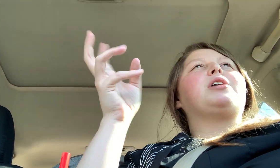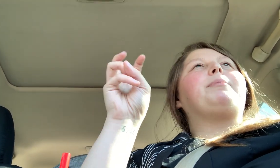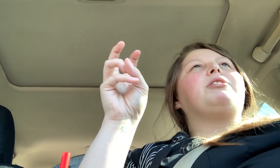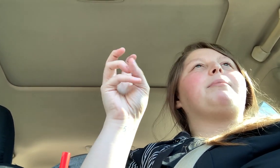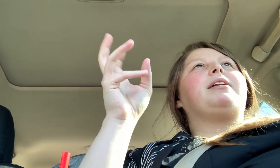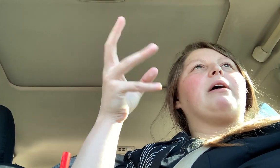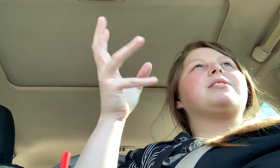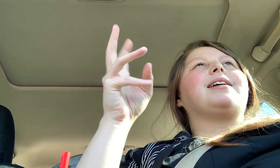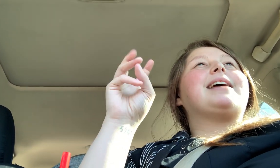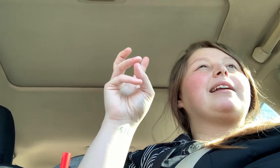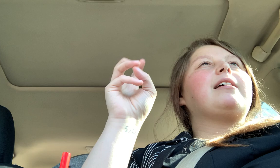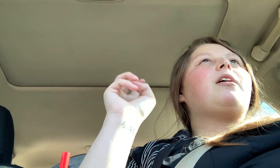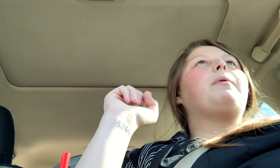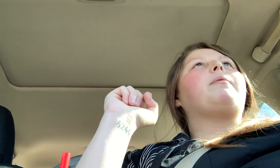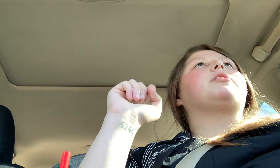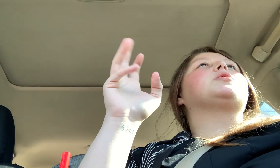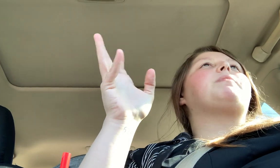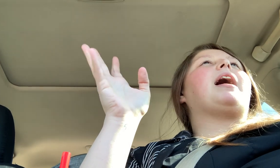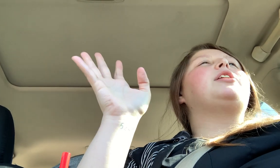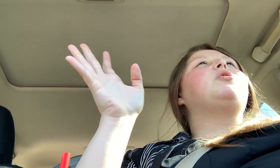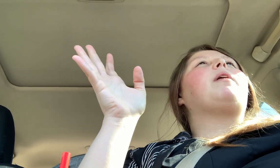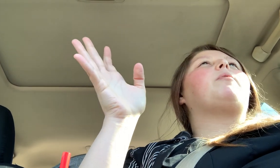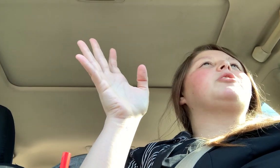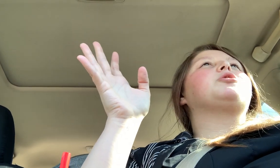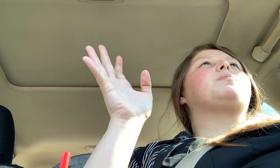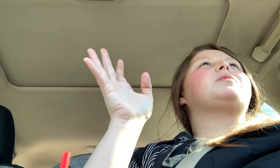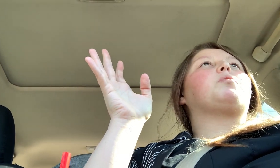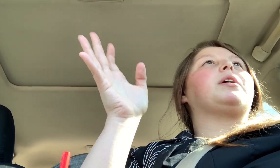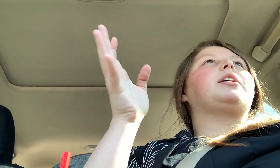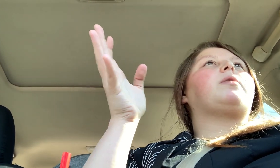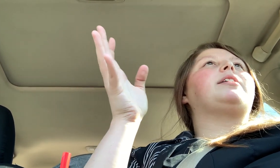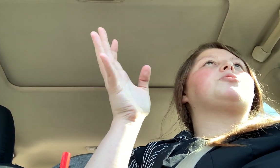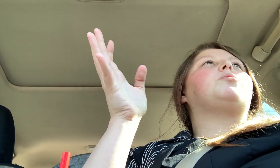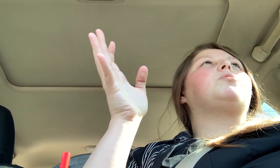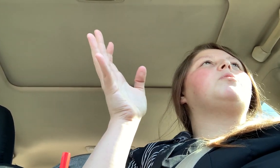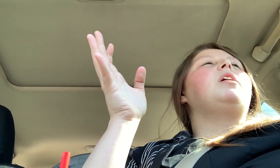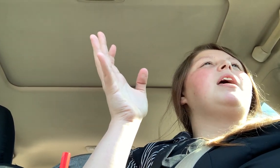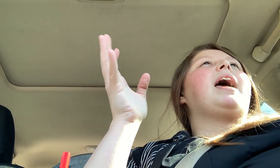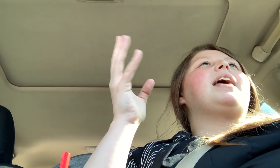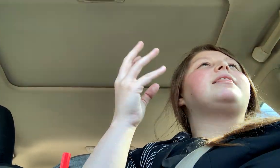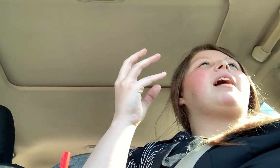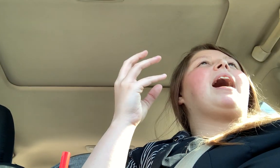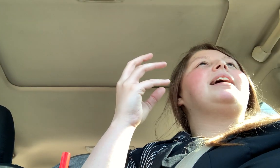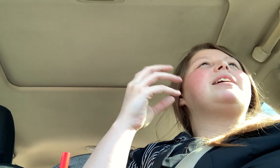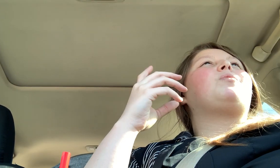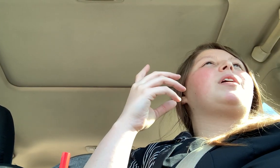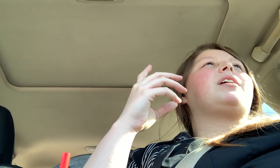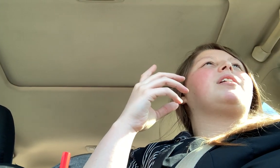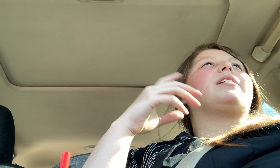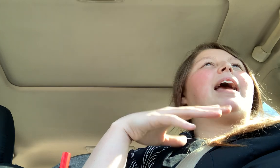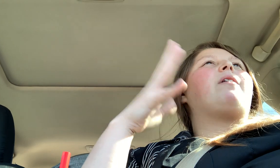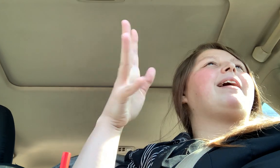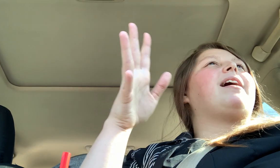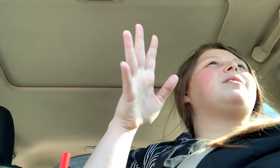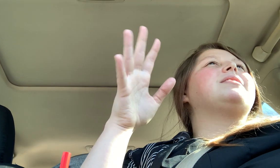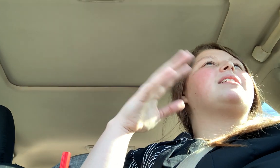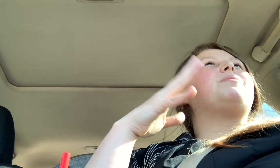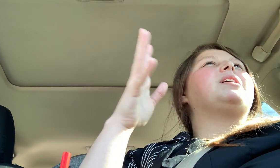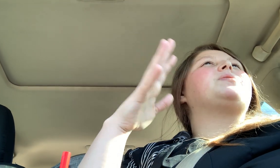WW now. It's not technically called Weight Watchers, but I knew Weight Watchers was a really great tool and I didn't want to count calories. I didn't want to do